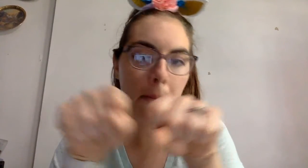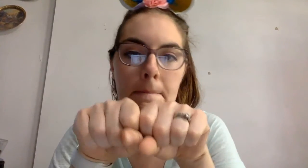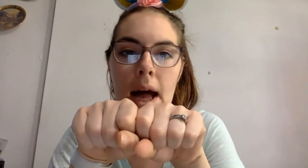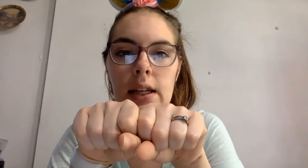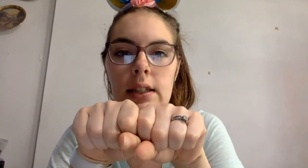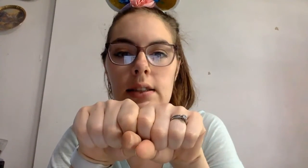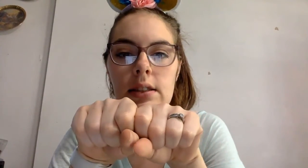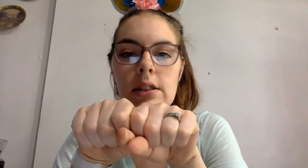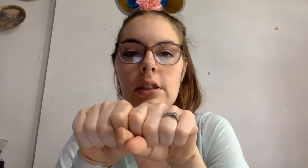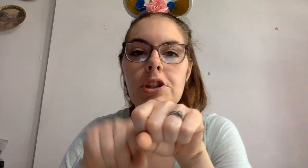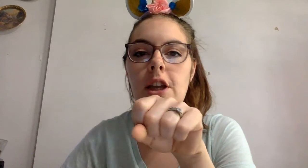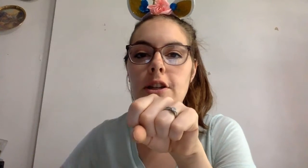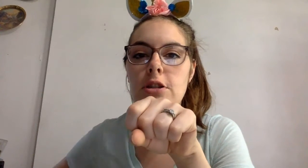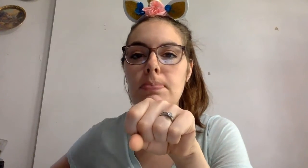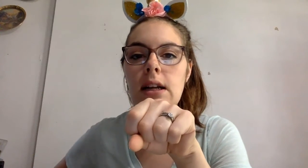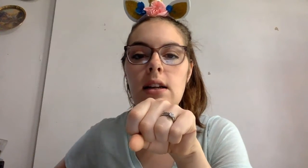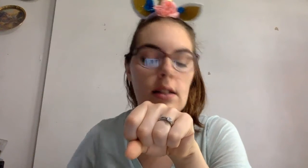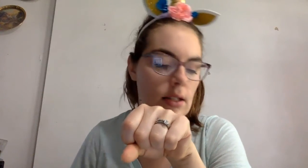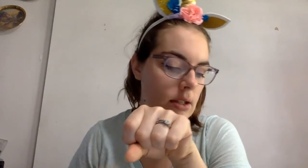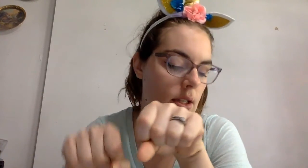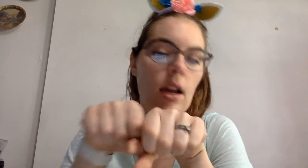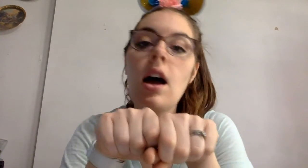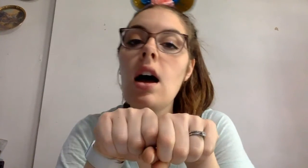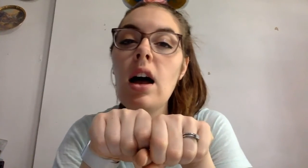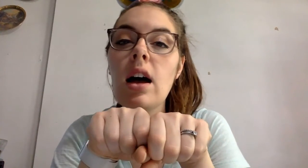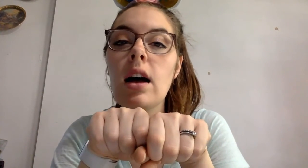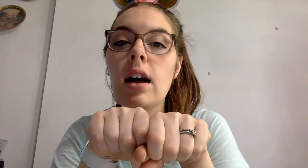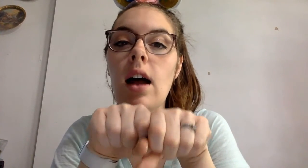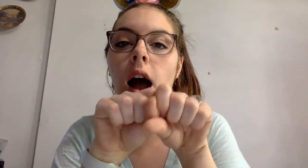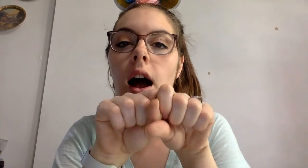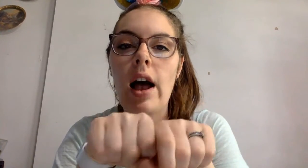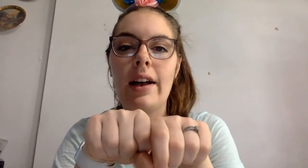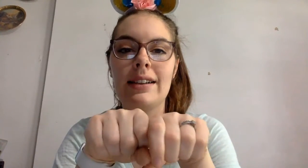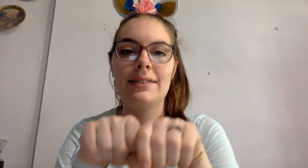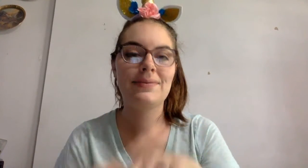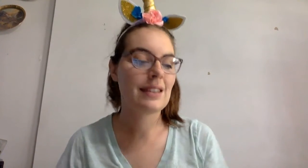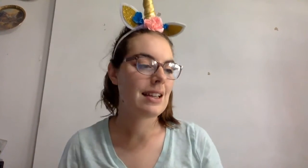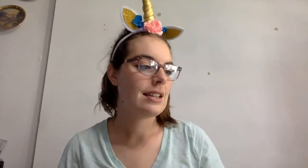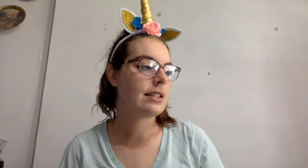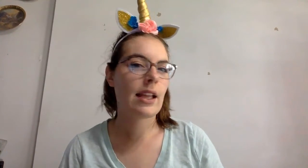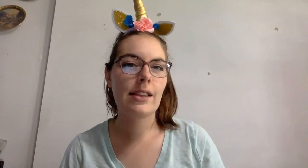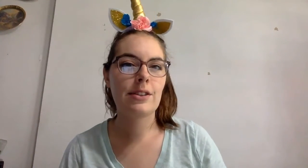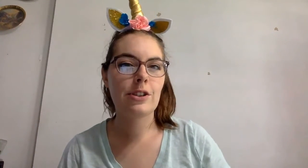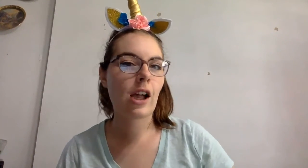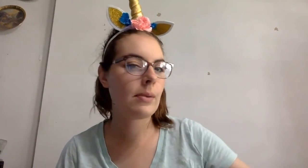Bug. Change b to h. Hug. Nice job.